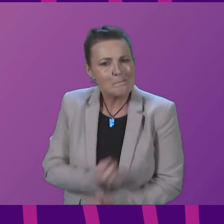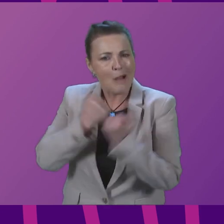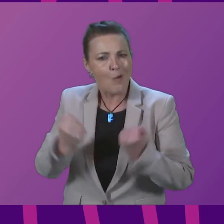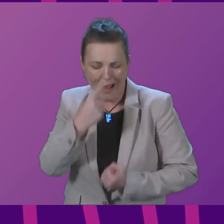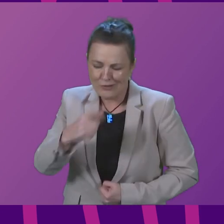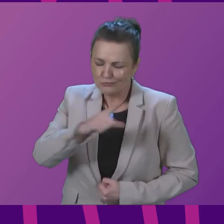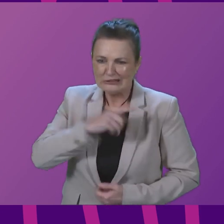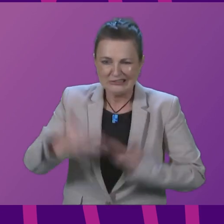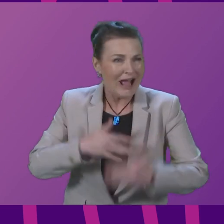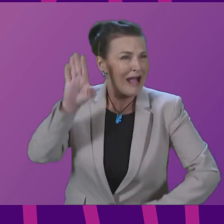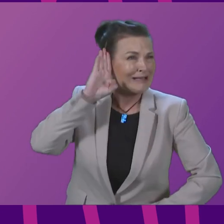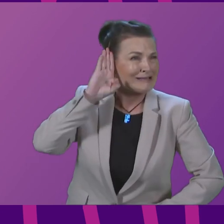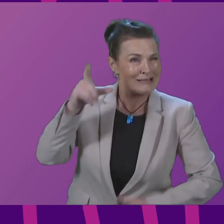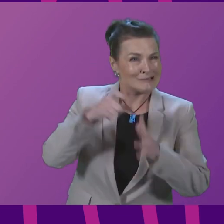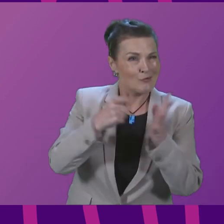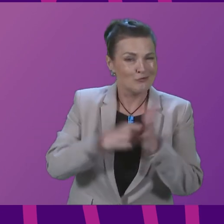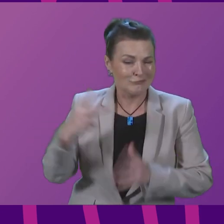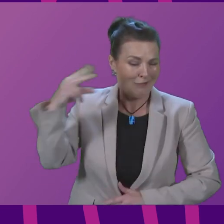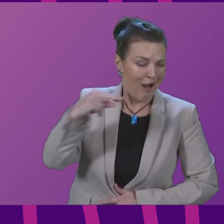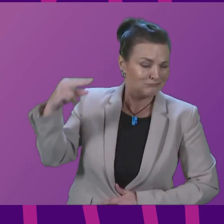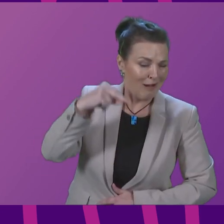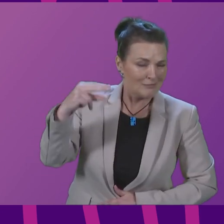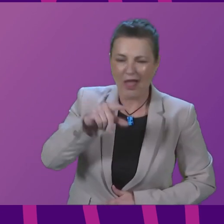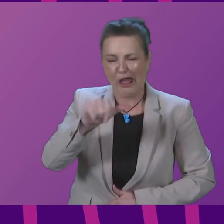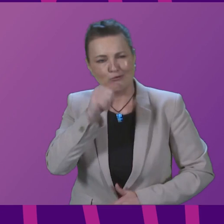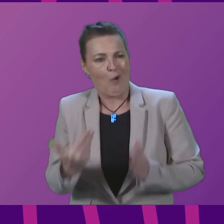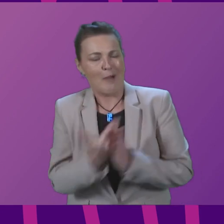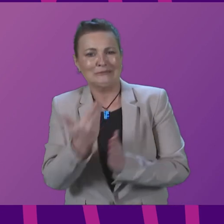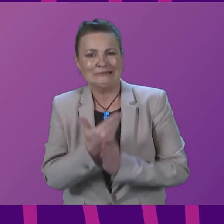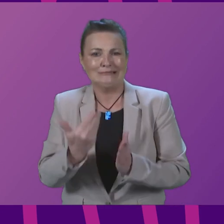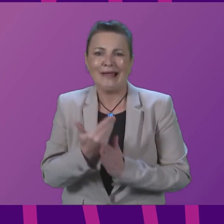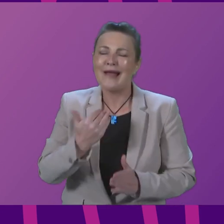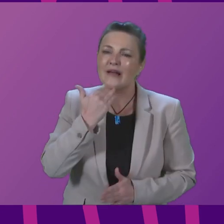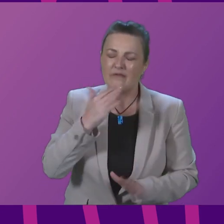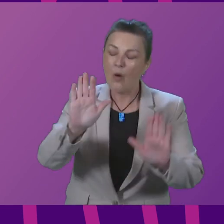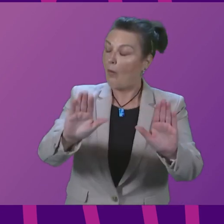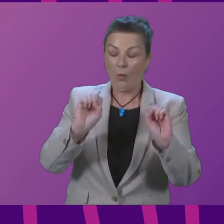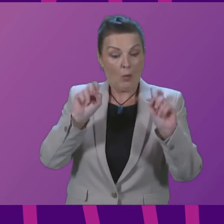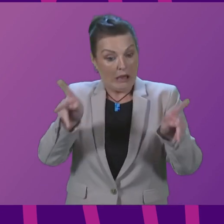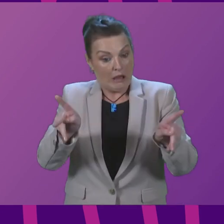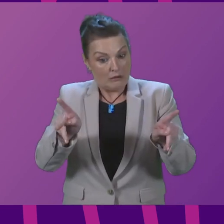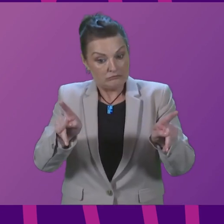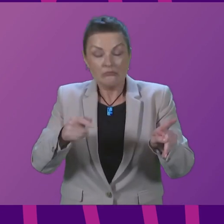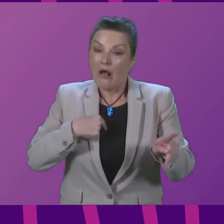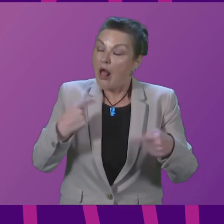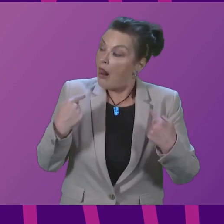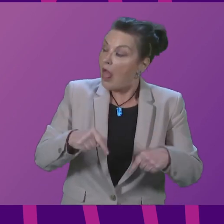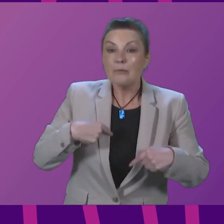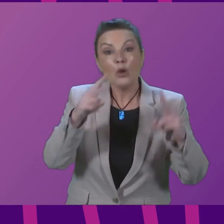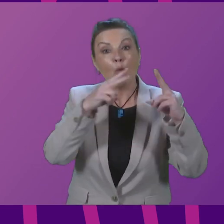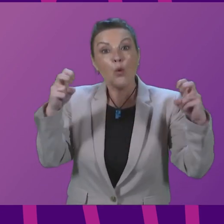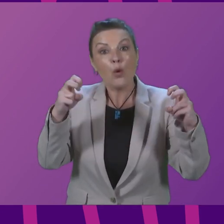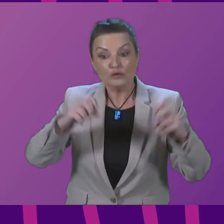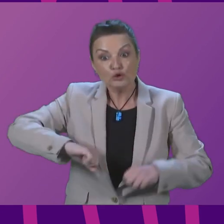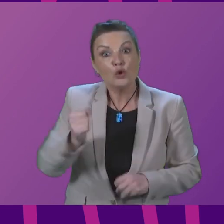purpose. And I can hear Douglas Ross say that's not up to date enough. So let me quote the Conservative manifesto